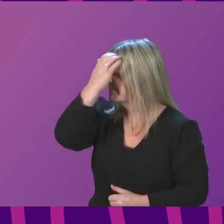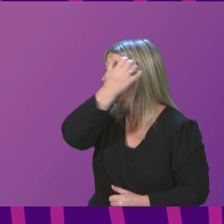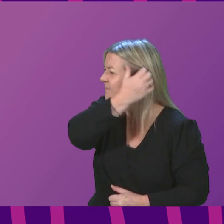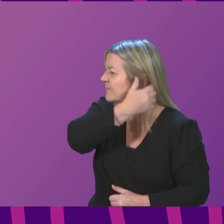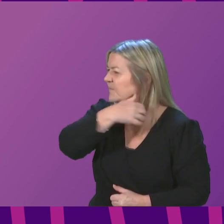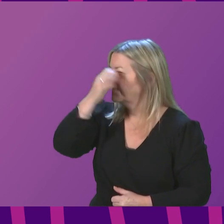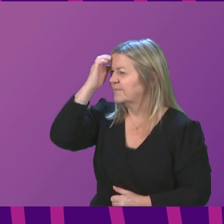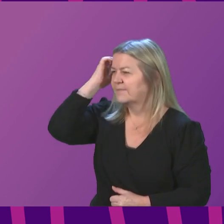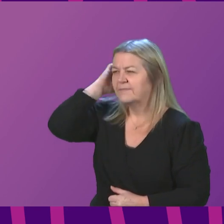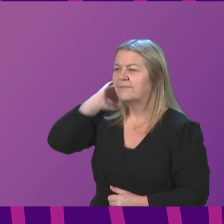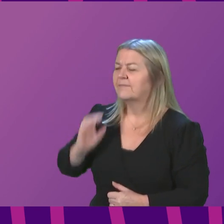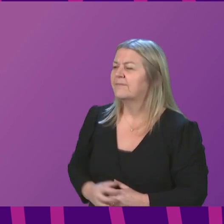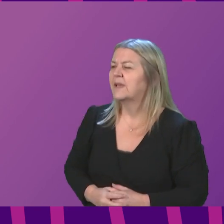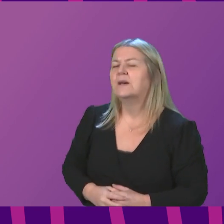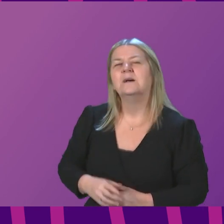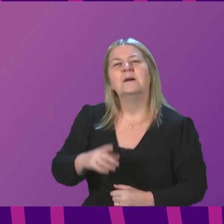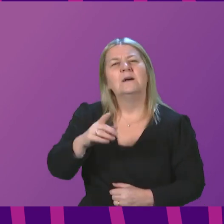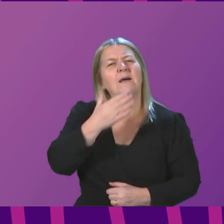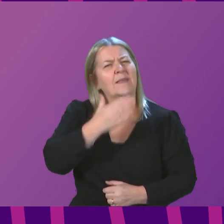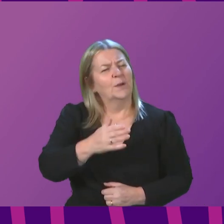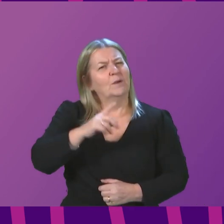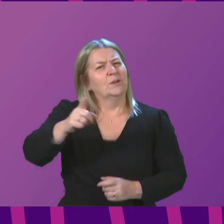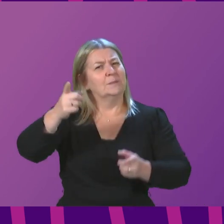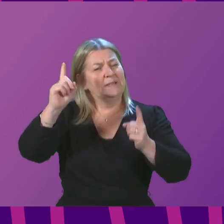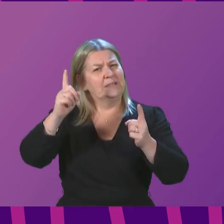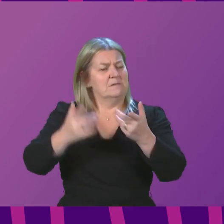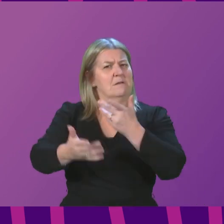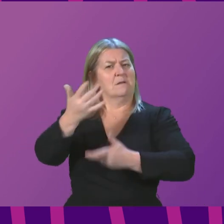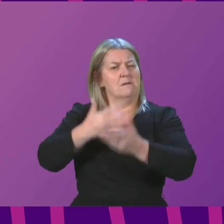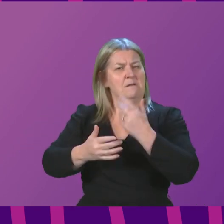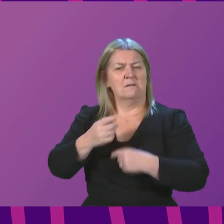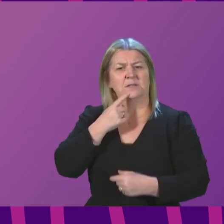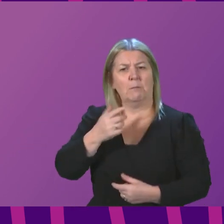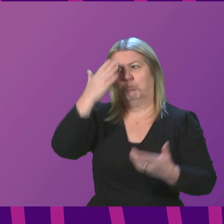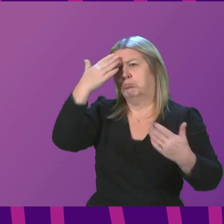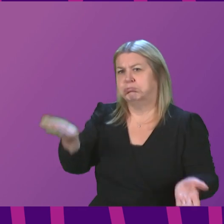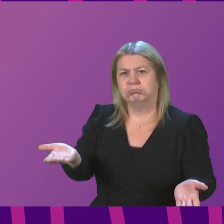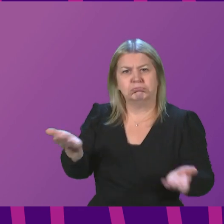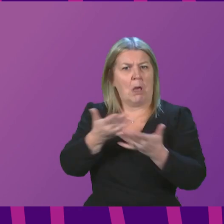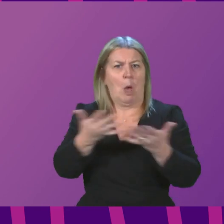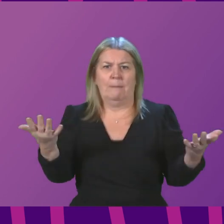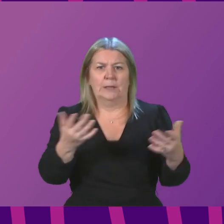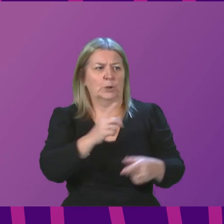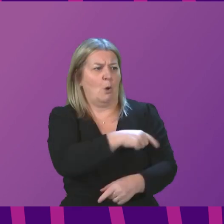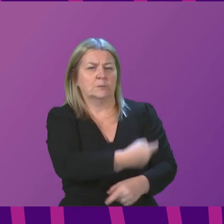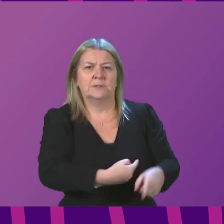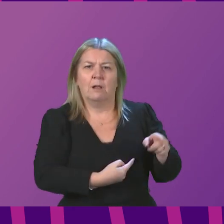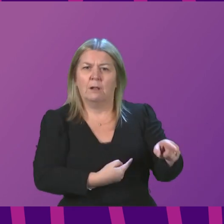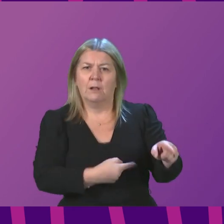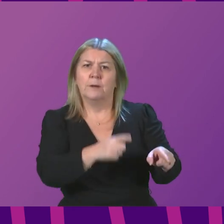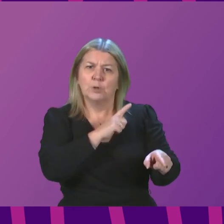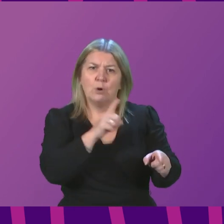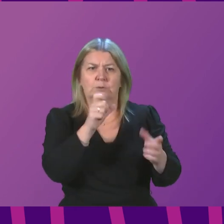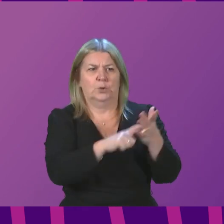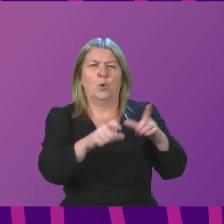The First Minister has told us that she does not know how many people are in hospital because of COVID,